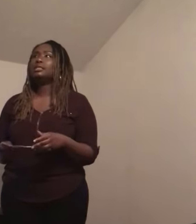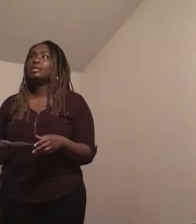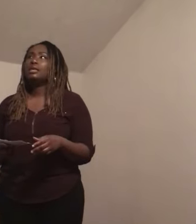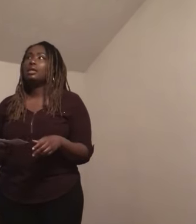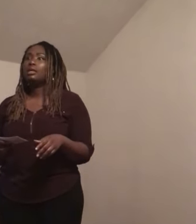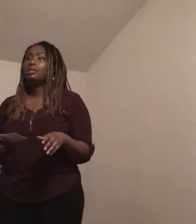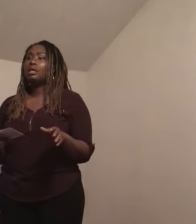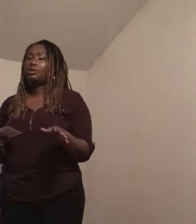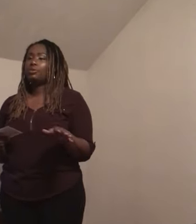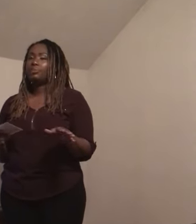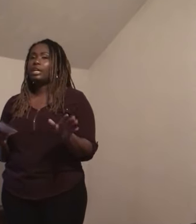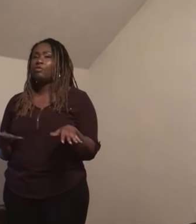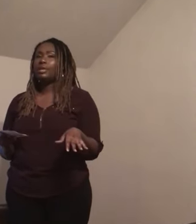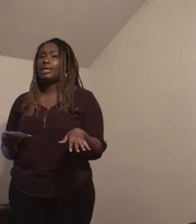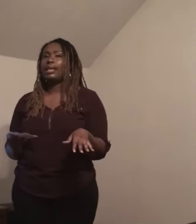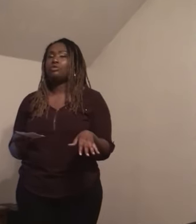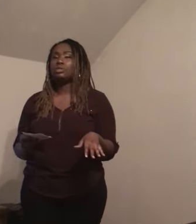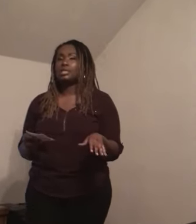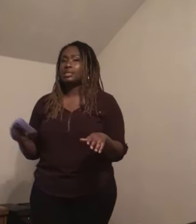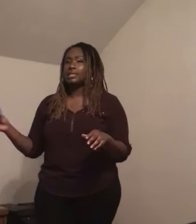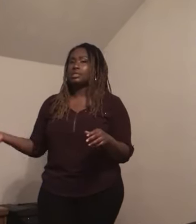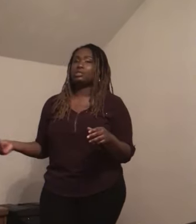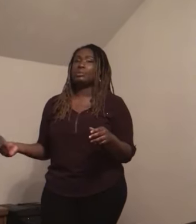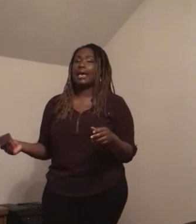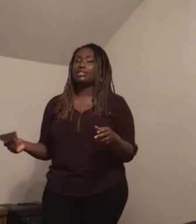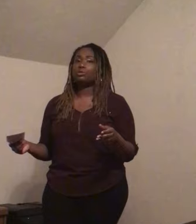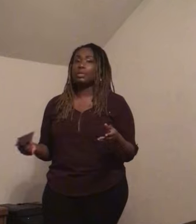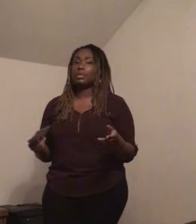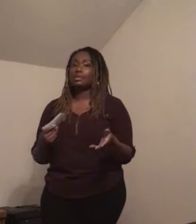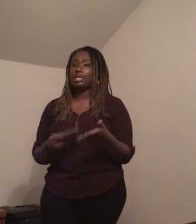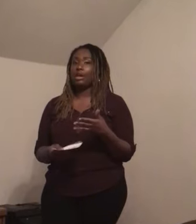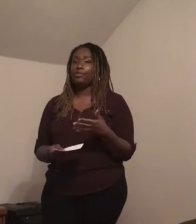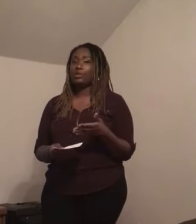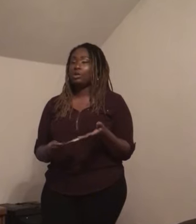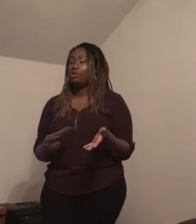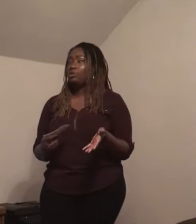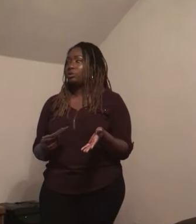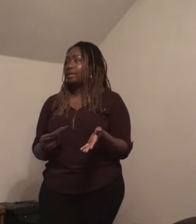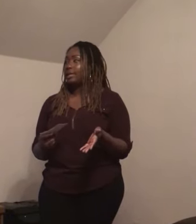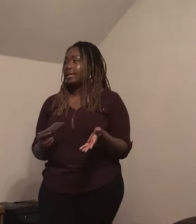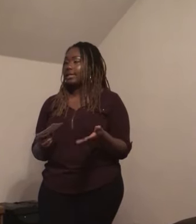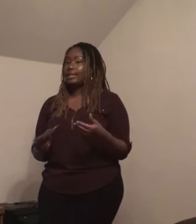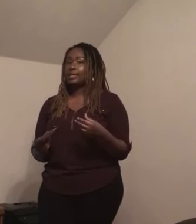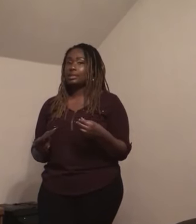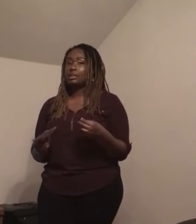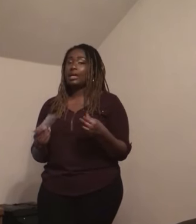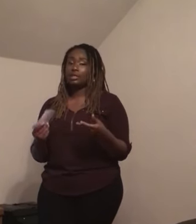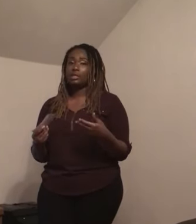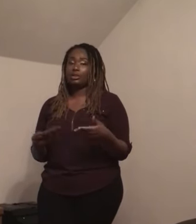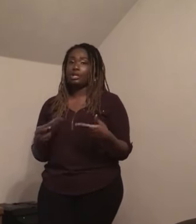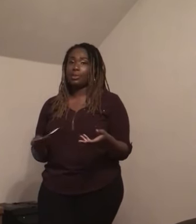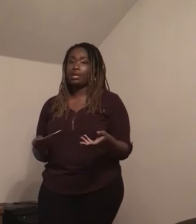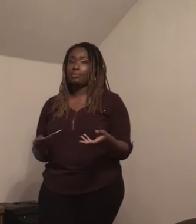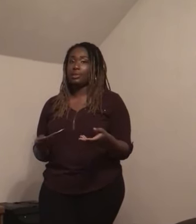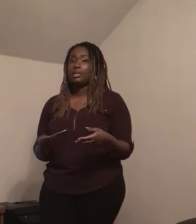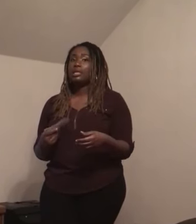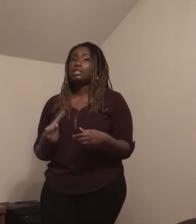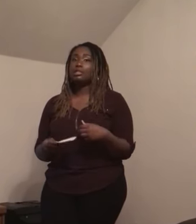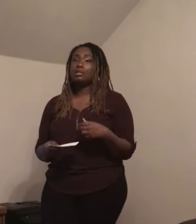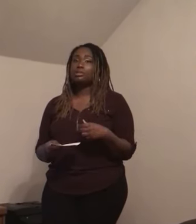every kid who uses this system has to be deaf or has a hearing impairment. Children